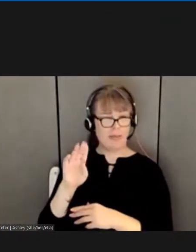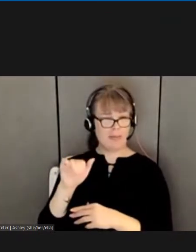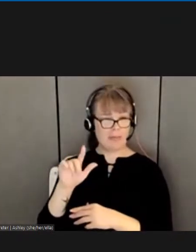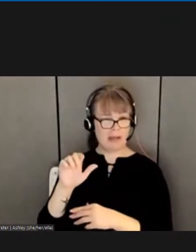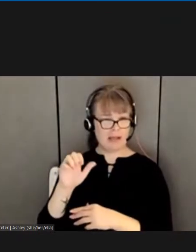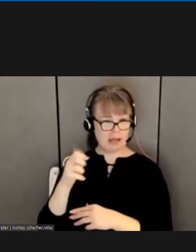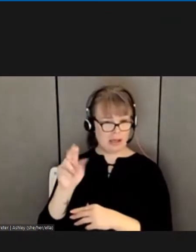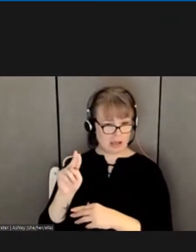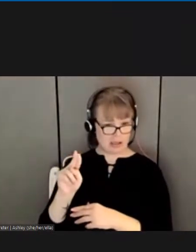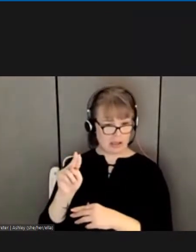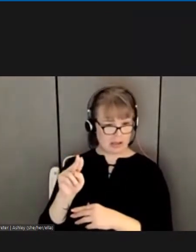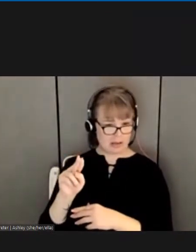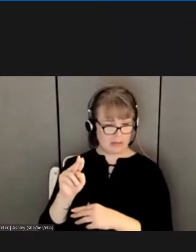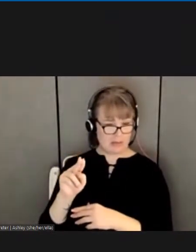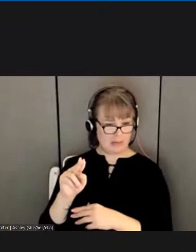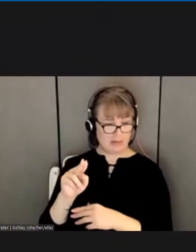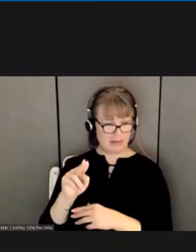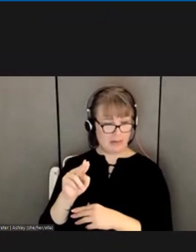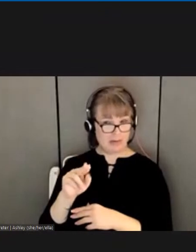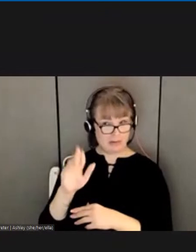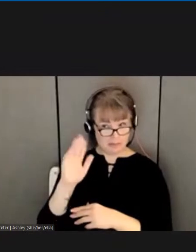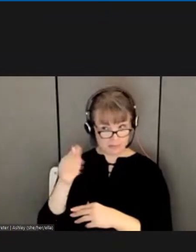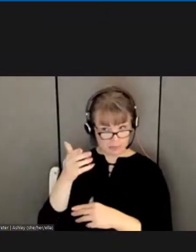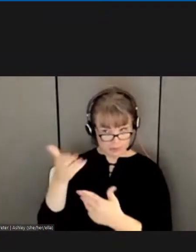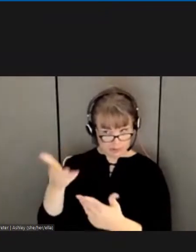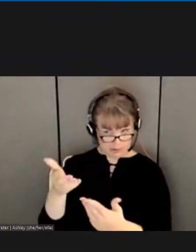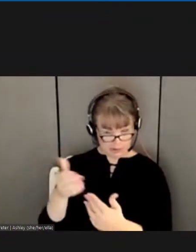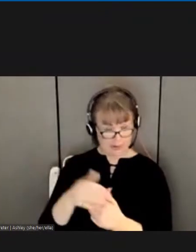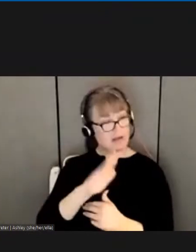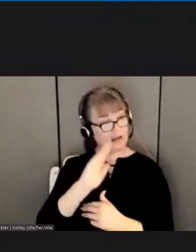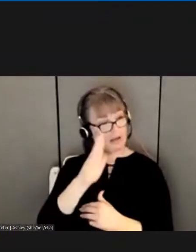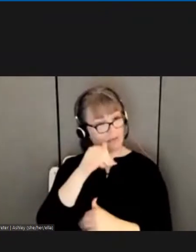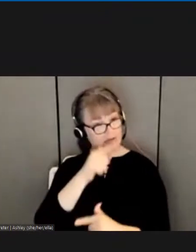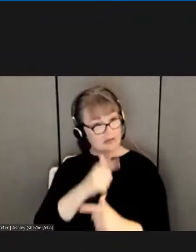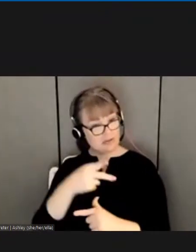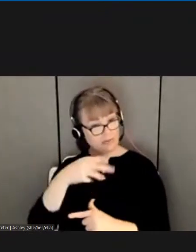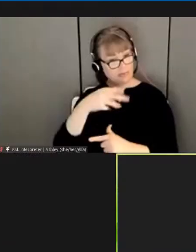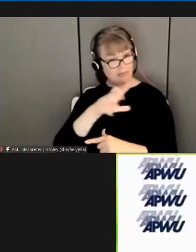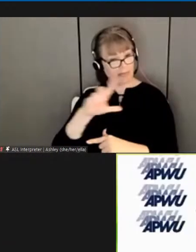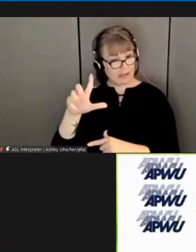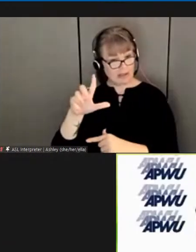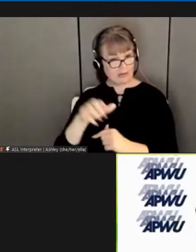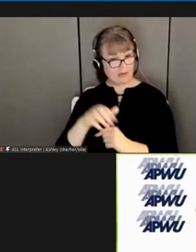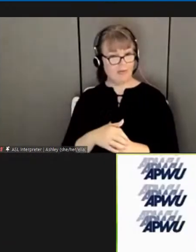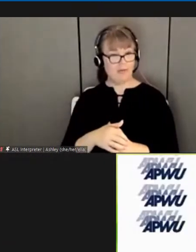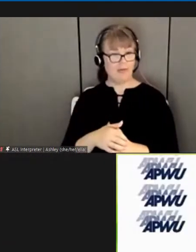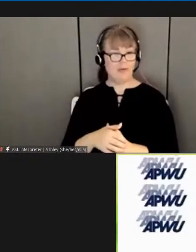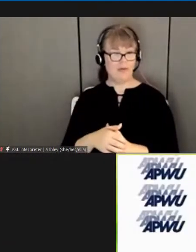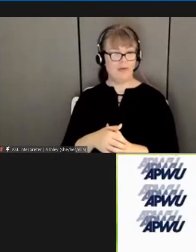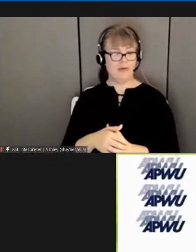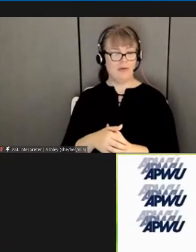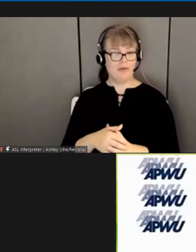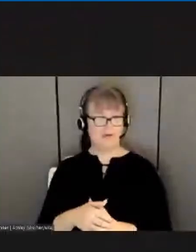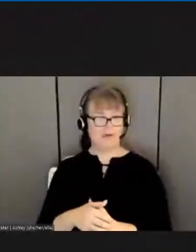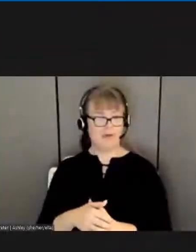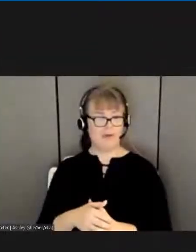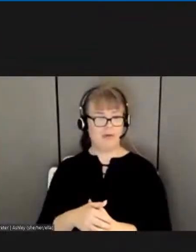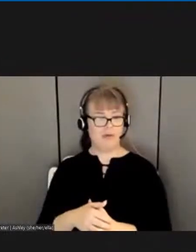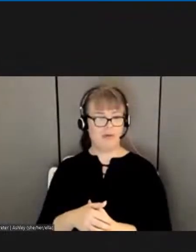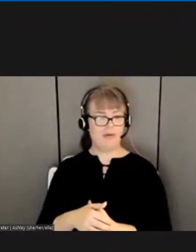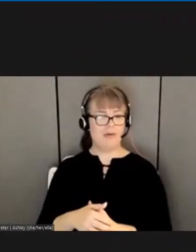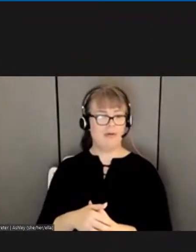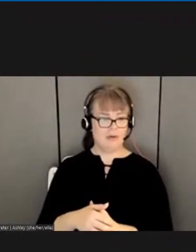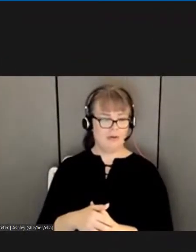Yes, Sister Powell. Good evening. Whatever you call me, and whatever Marks call me, I will answer.